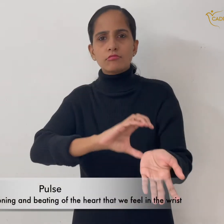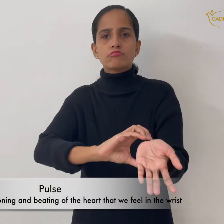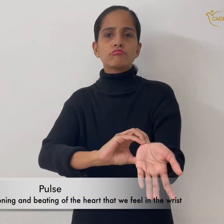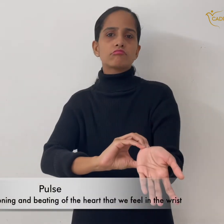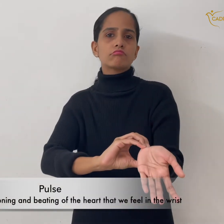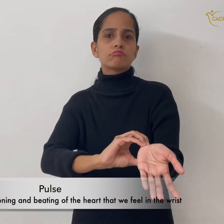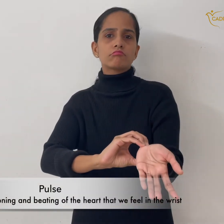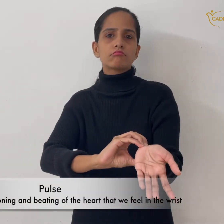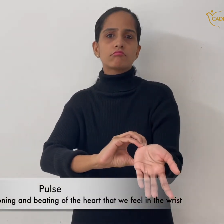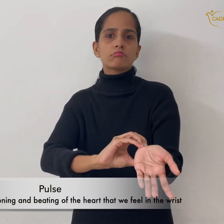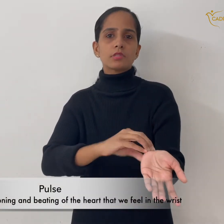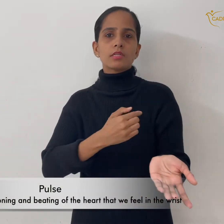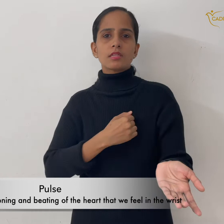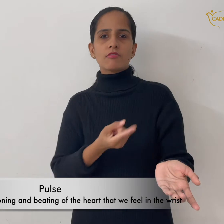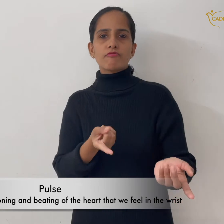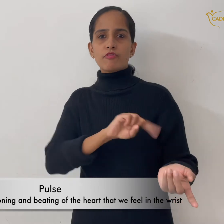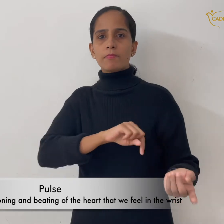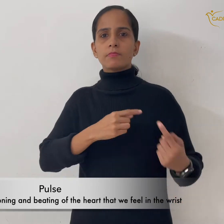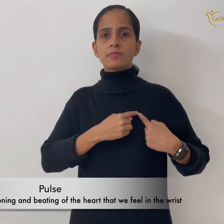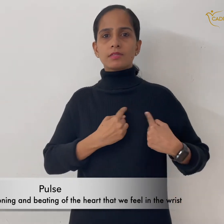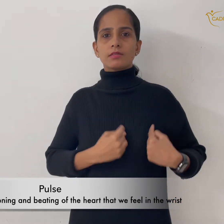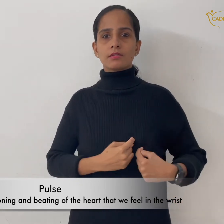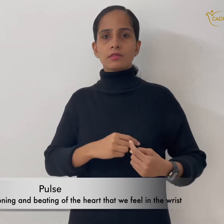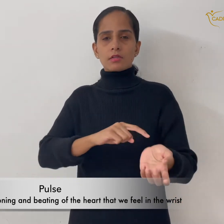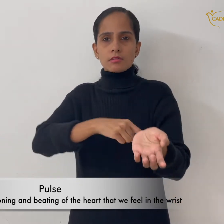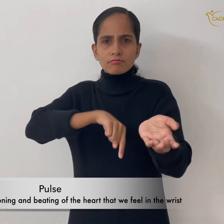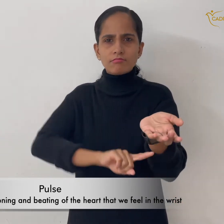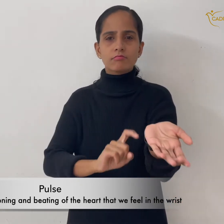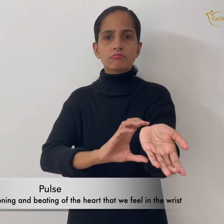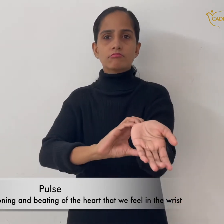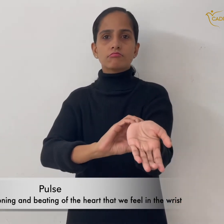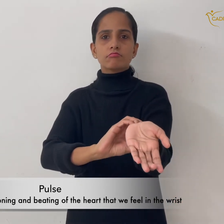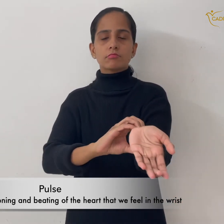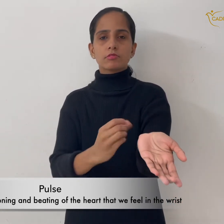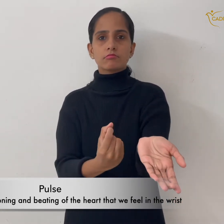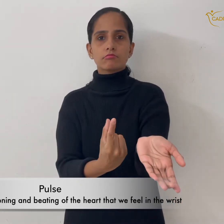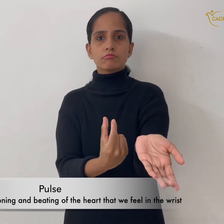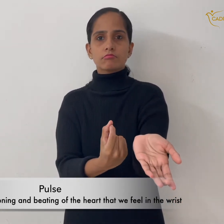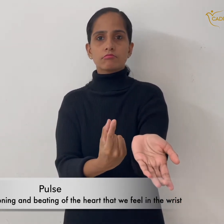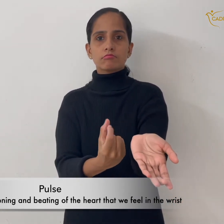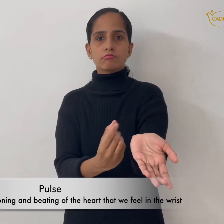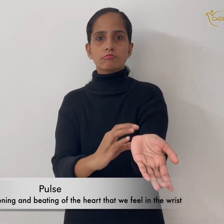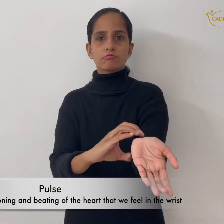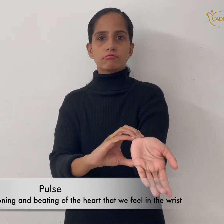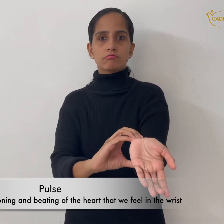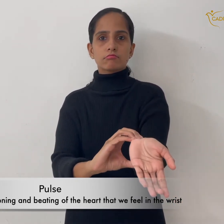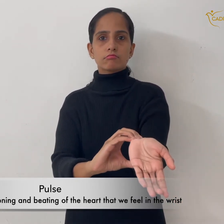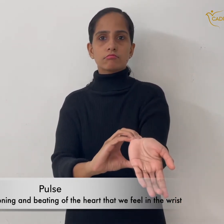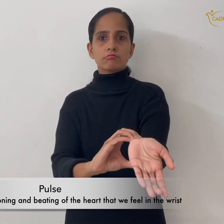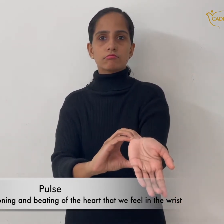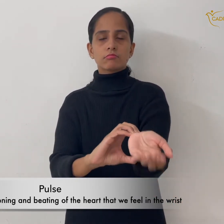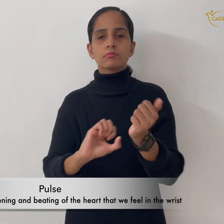pulse connected to the functioning and beating of the heart that we feel in the wrist